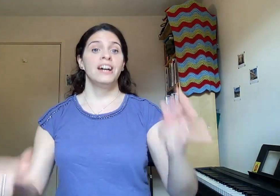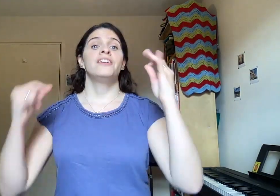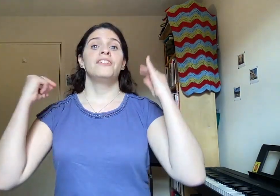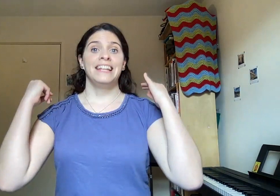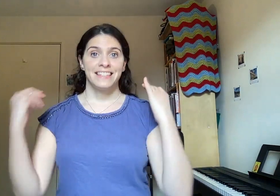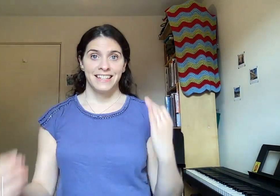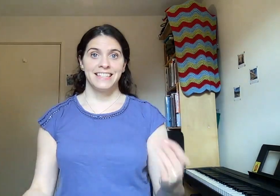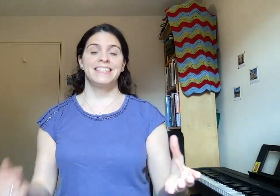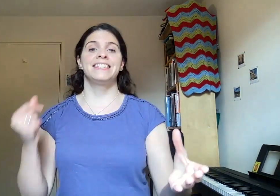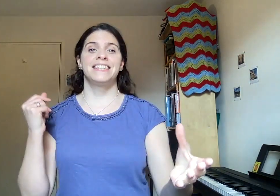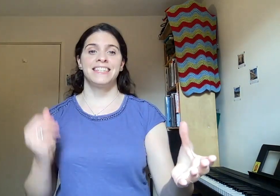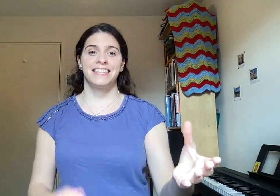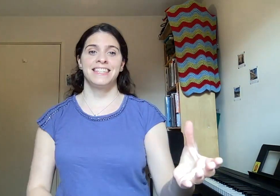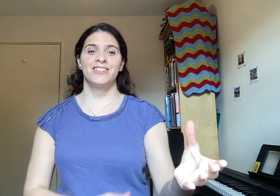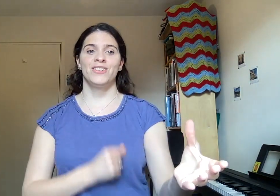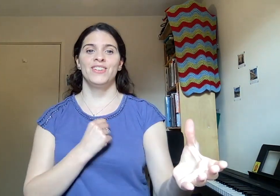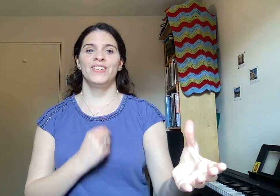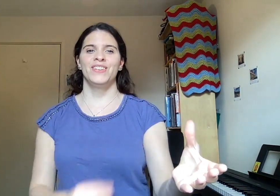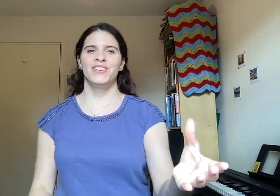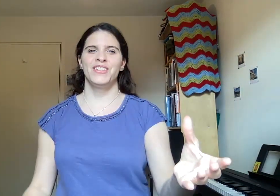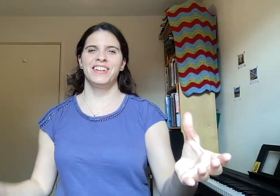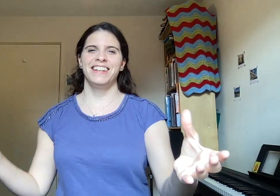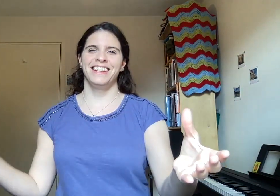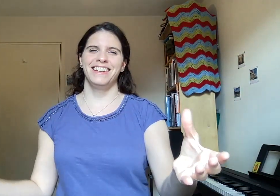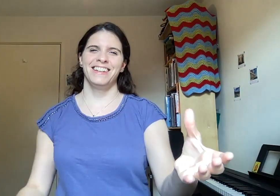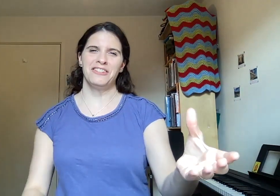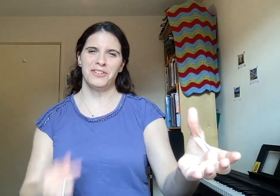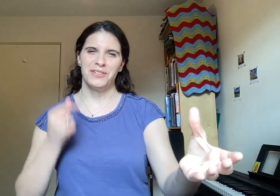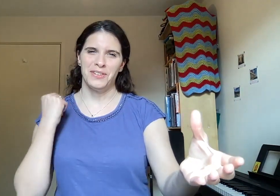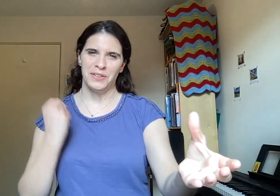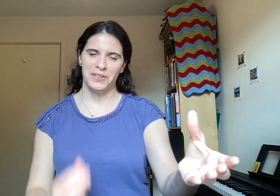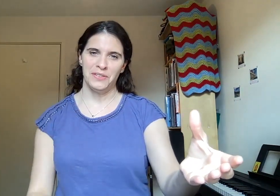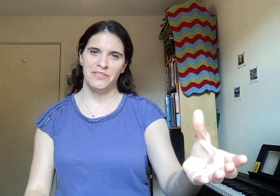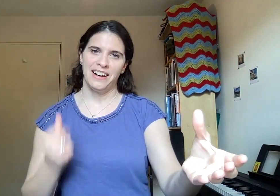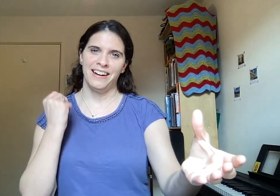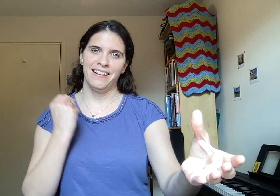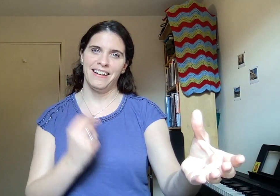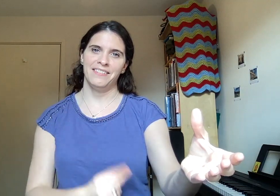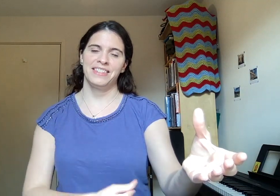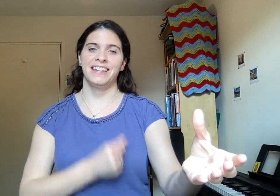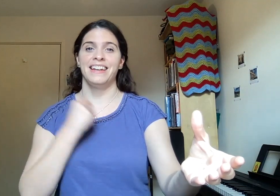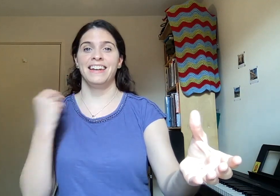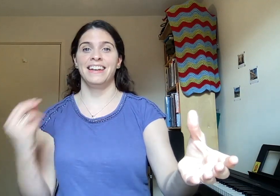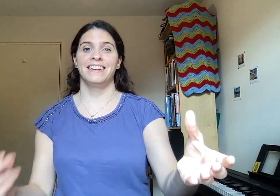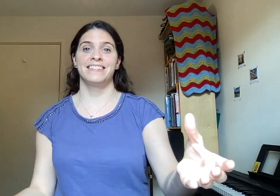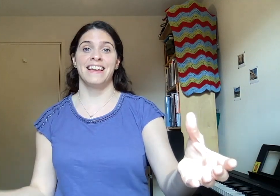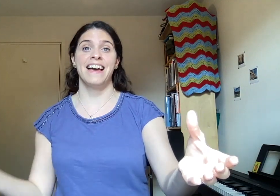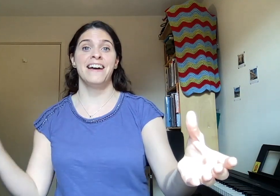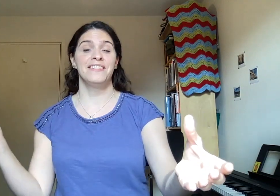release. 1, 3, 4, 5, 6, 7,